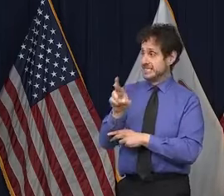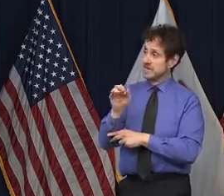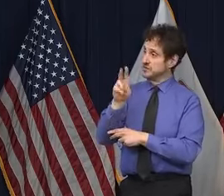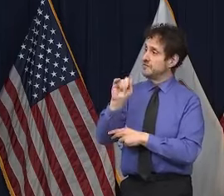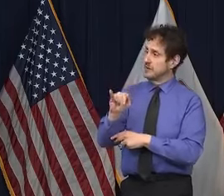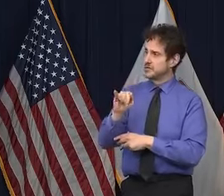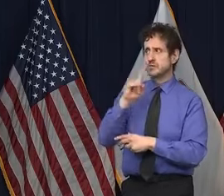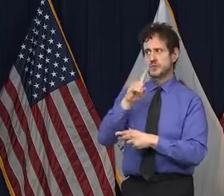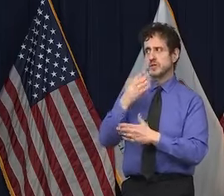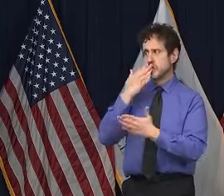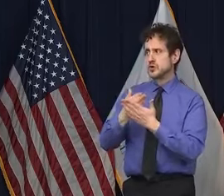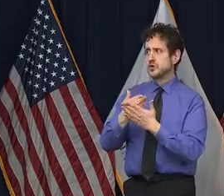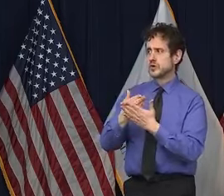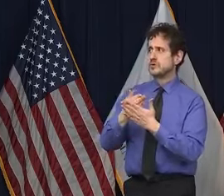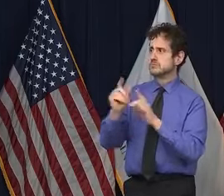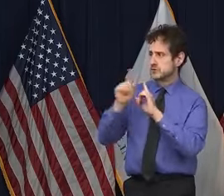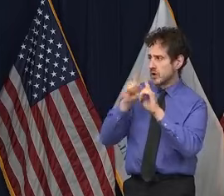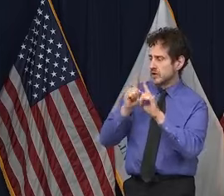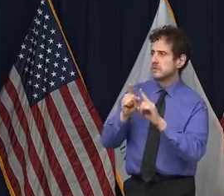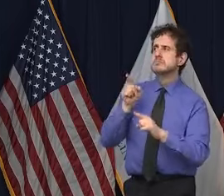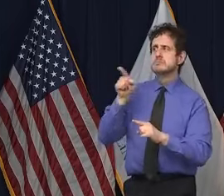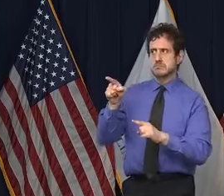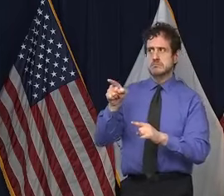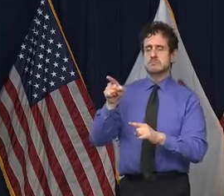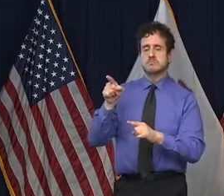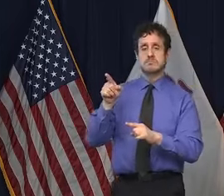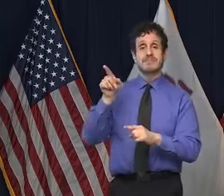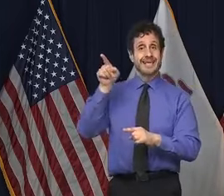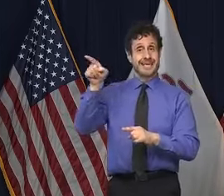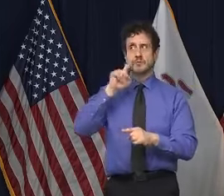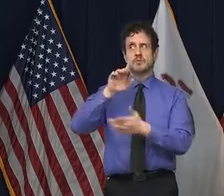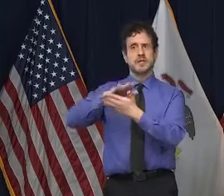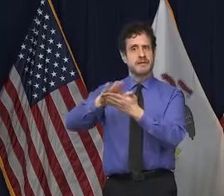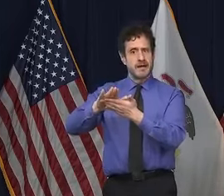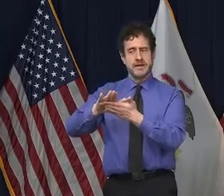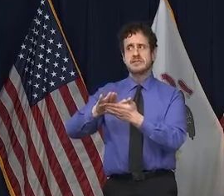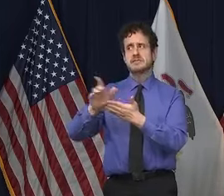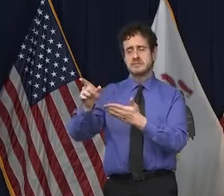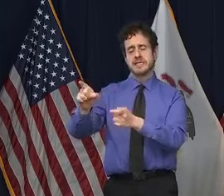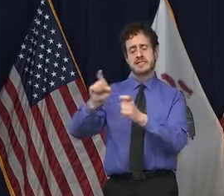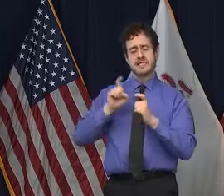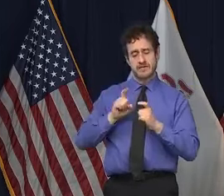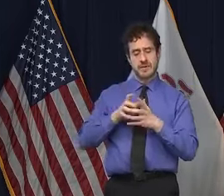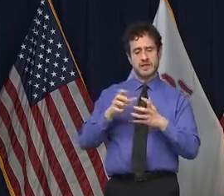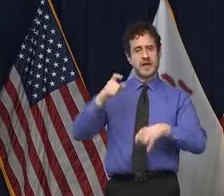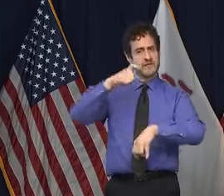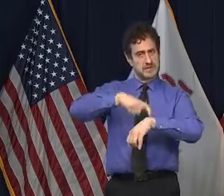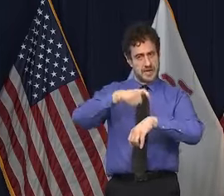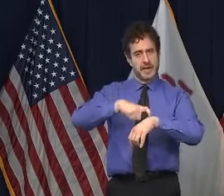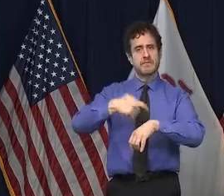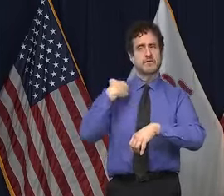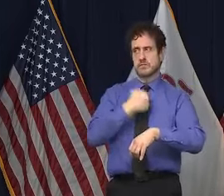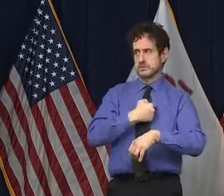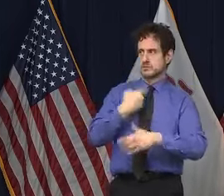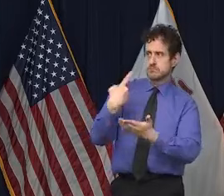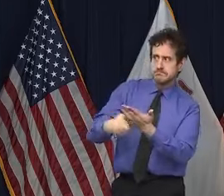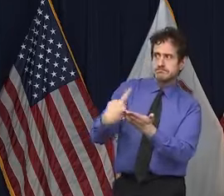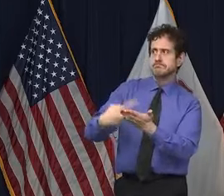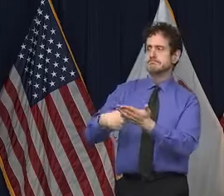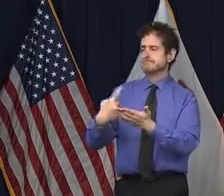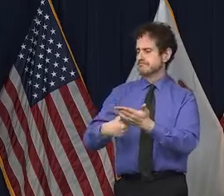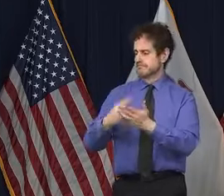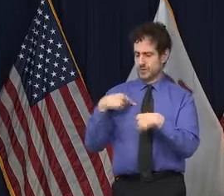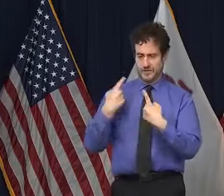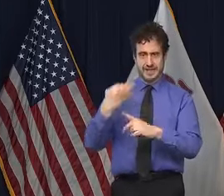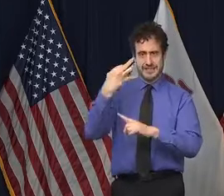productive. I, you know, he's been very kind and given me a reasonable lot of time over the course of the last, I don't know,